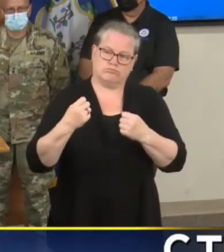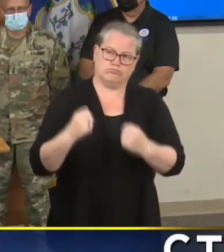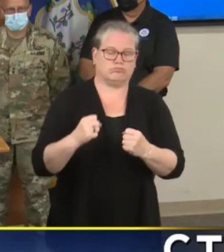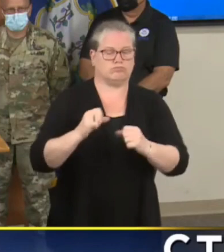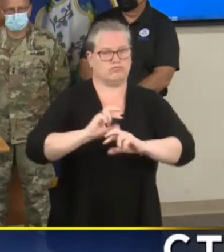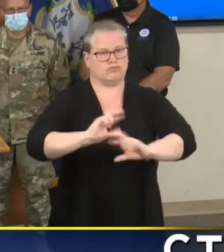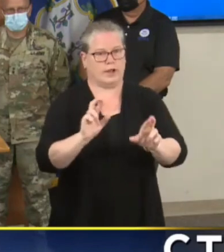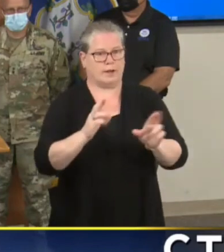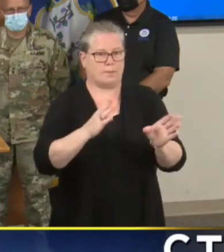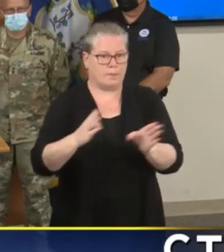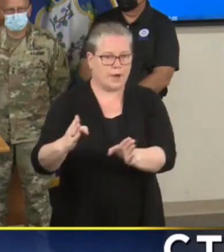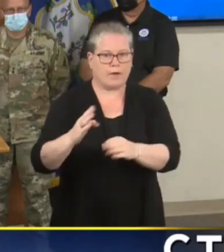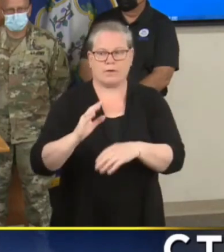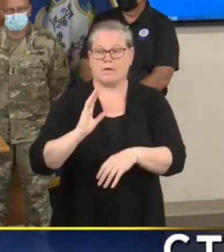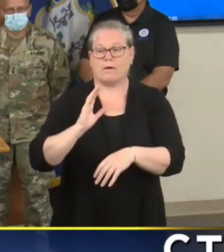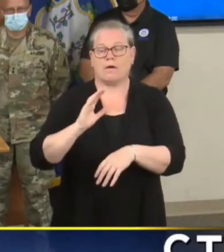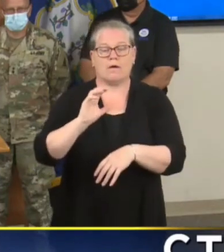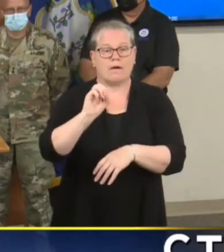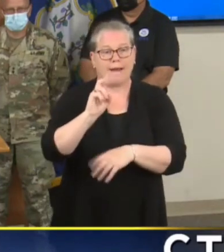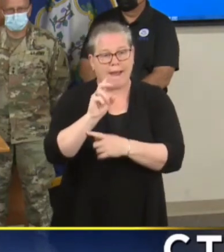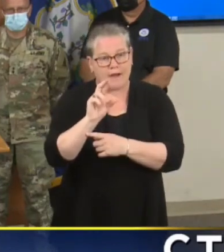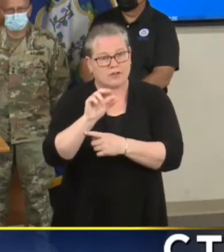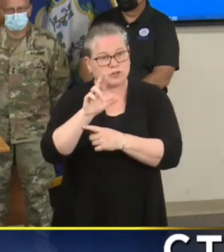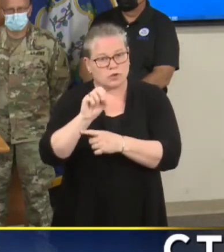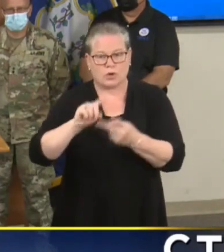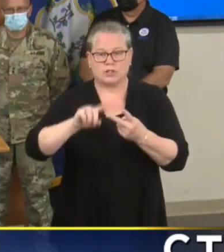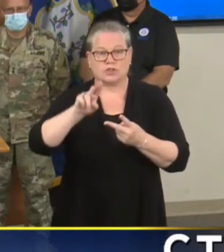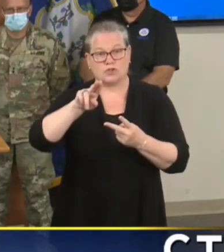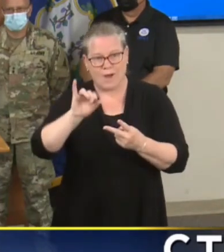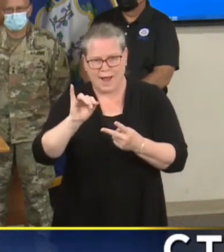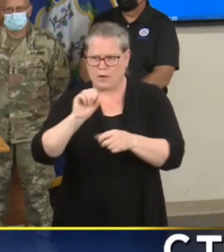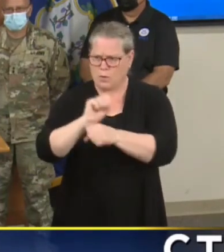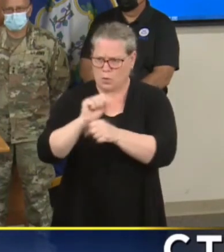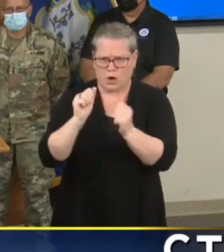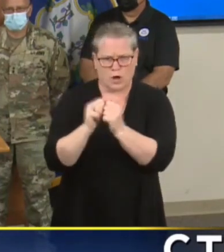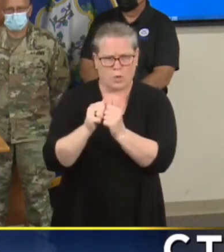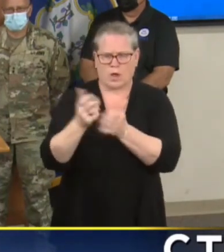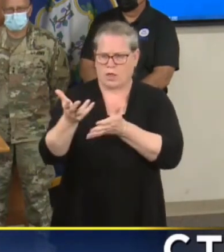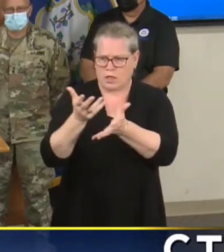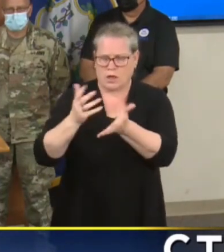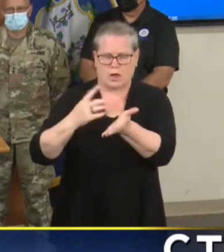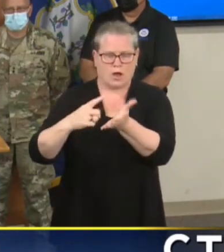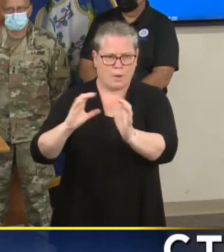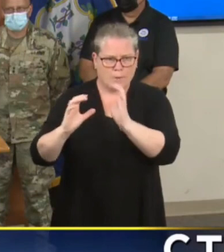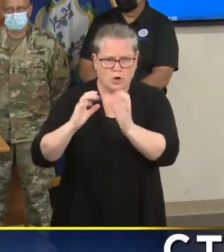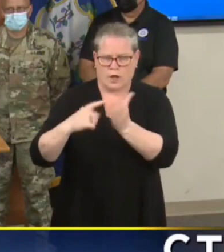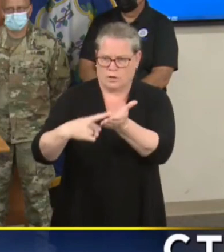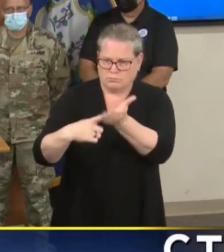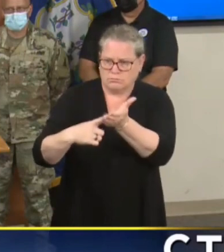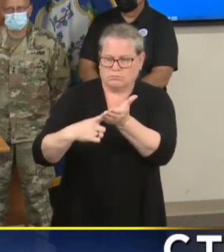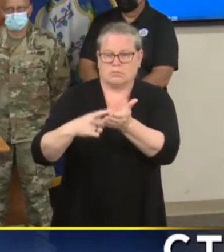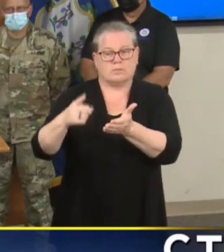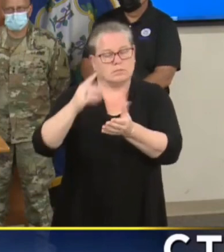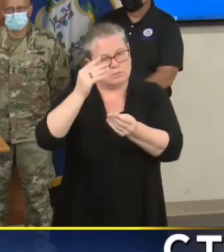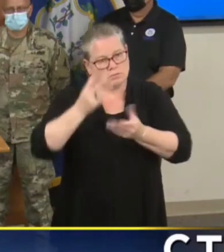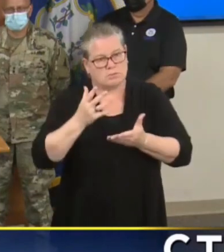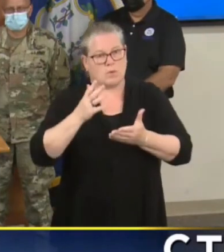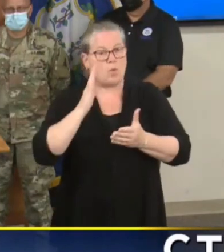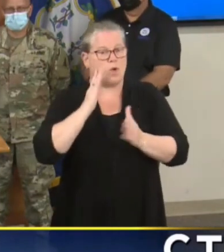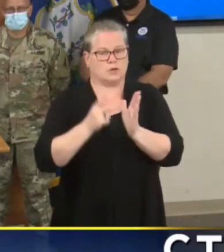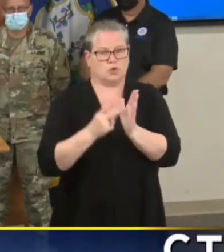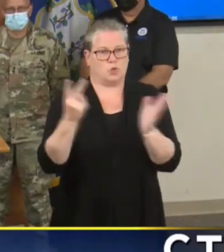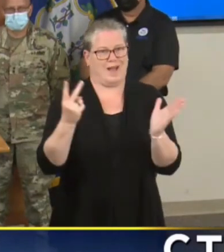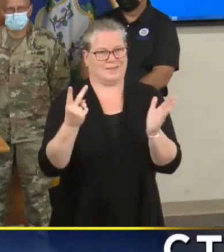utilities in particular Eversource United illuminating and they're assuring us that they're going to have twice as many people on the ground pre